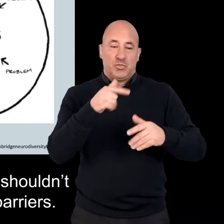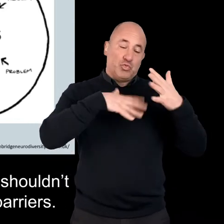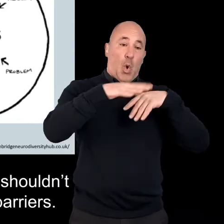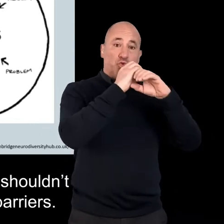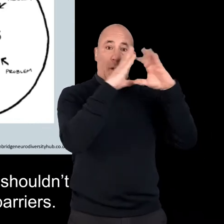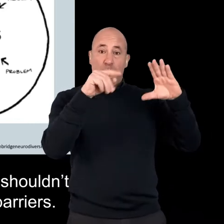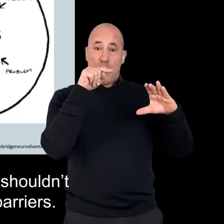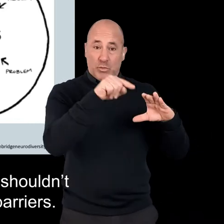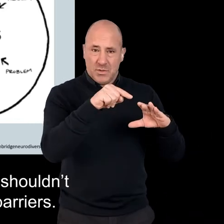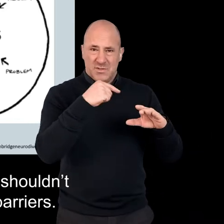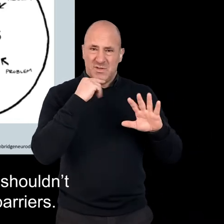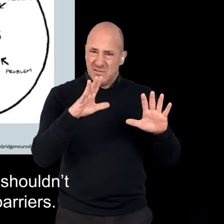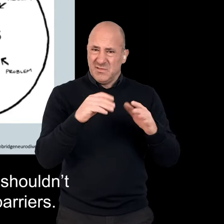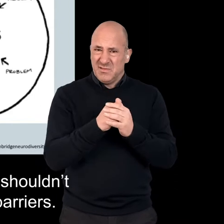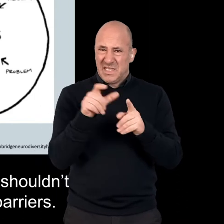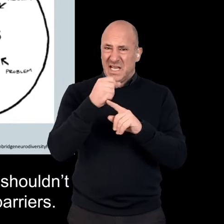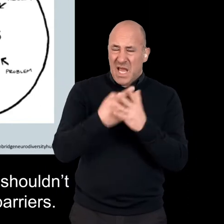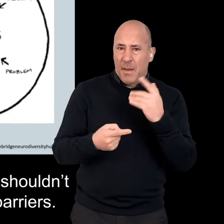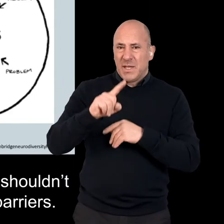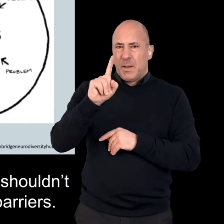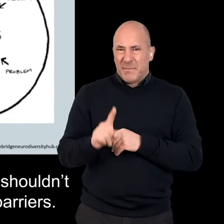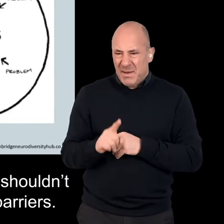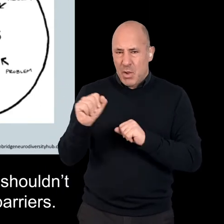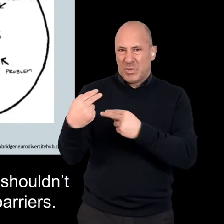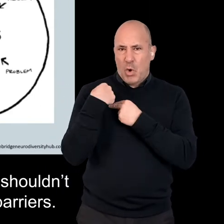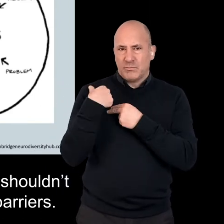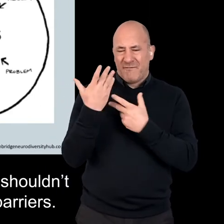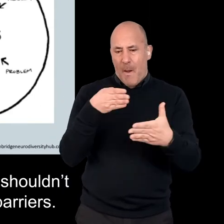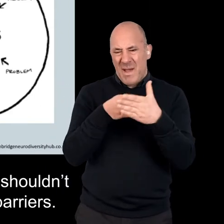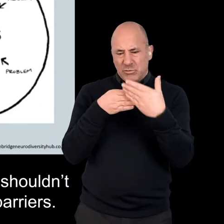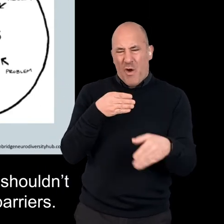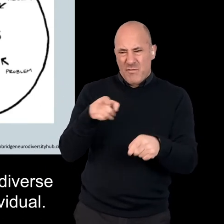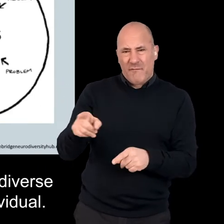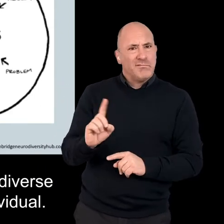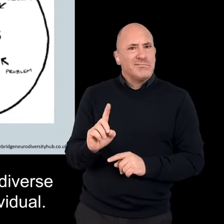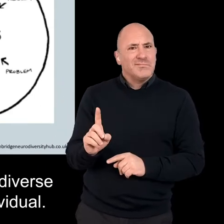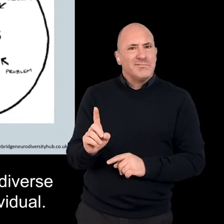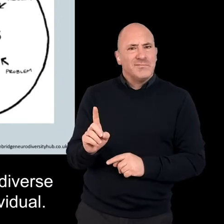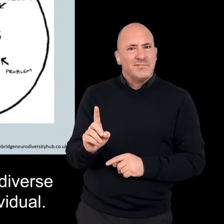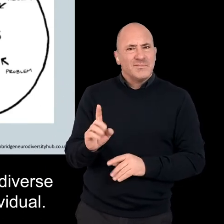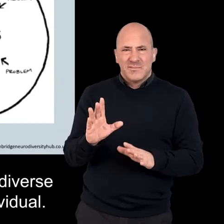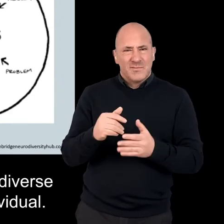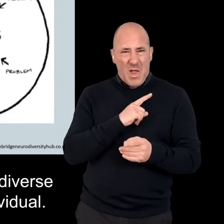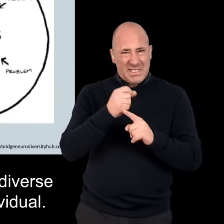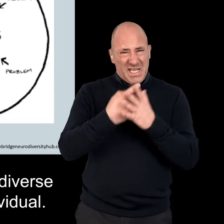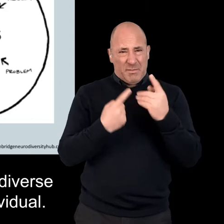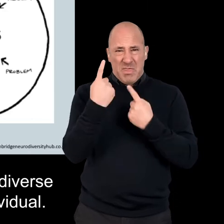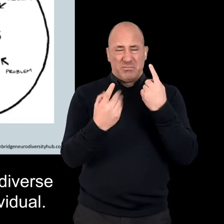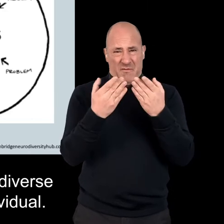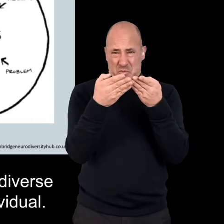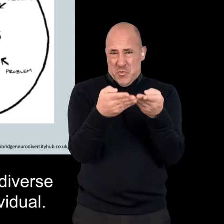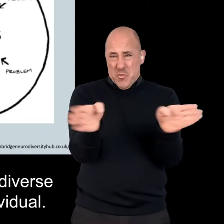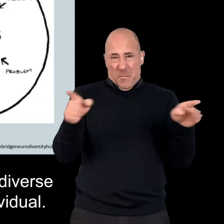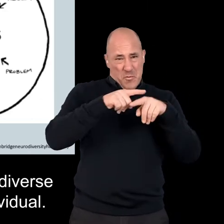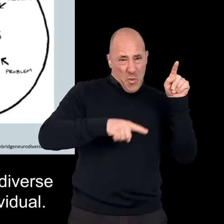The social model says that the honours shouldn't be on disabled people to remove barriers. The disabled community is widely